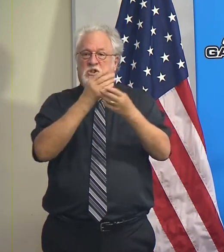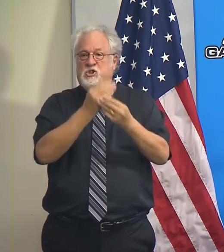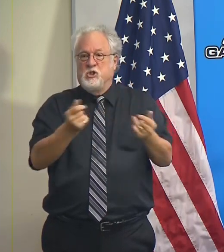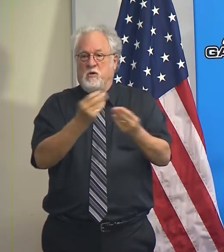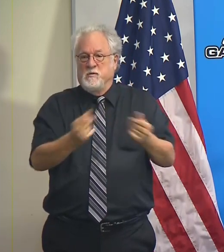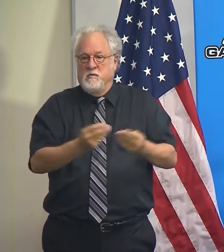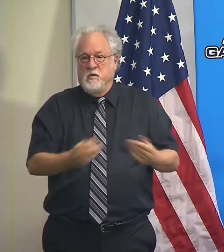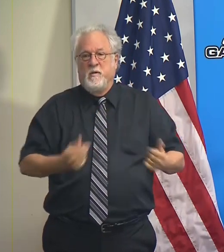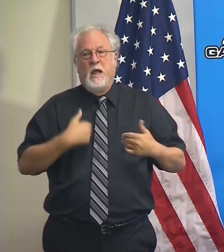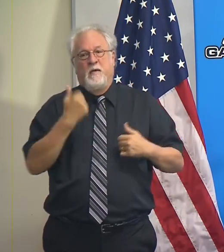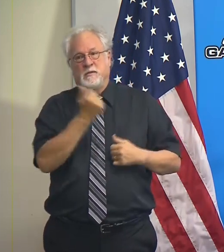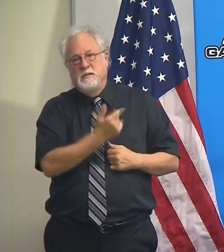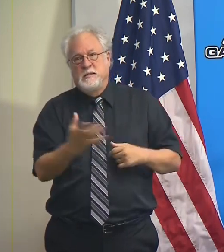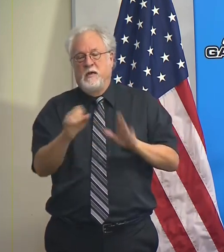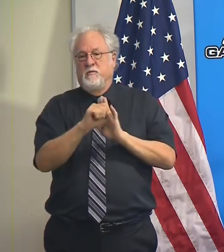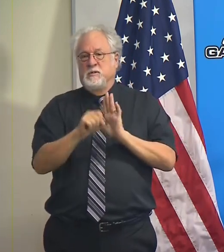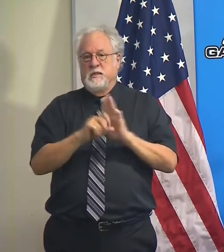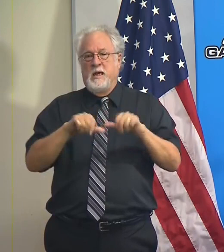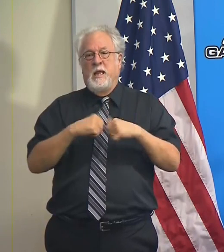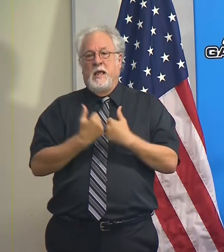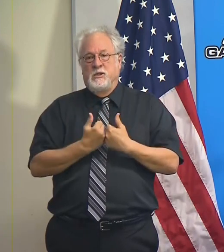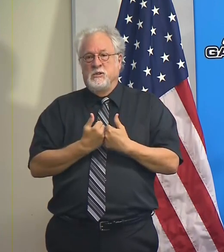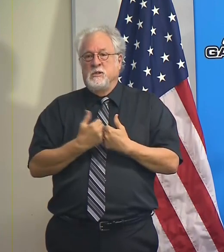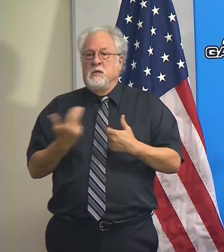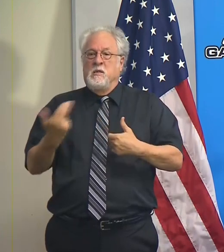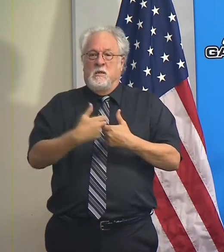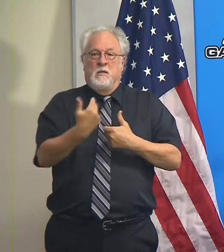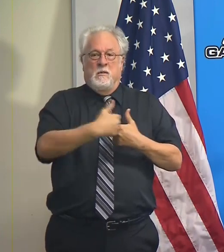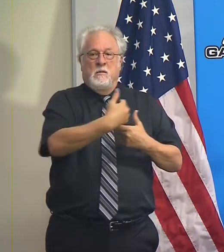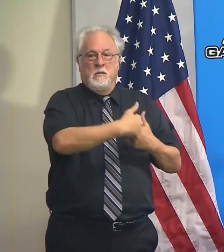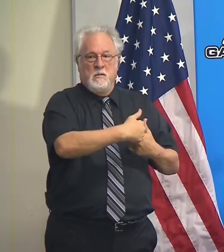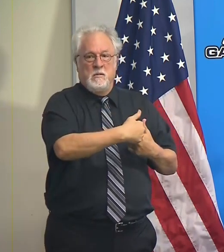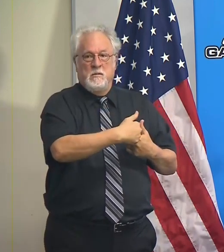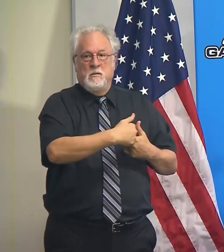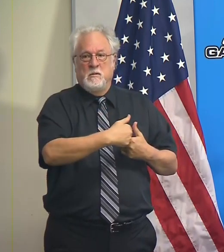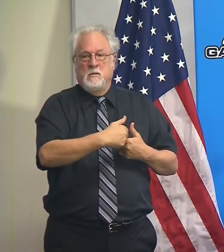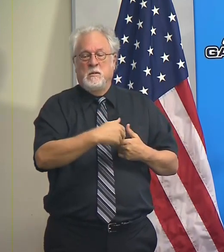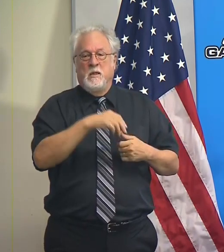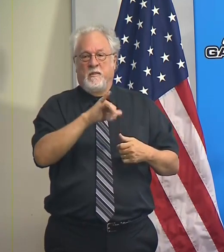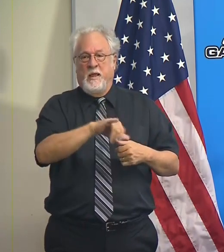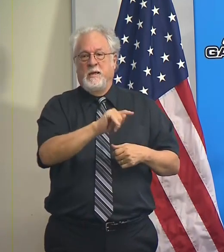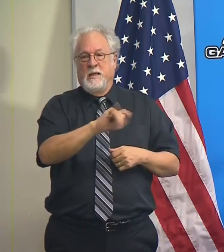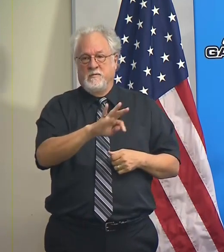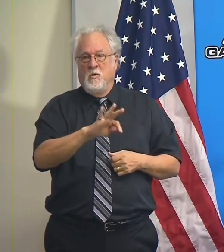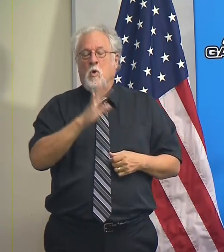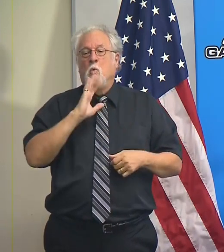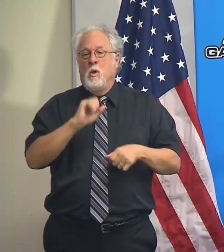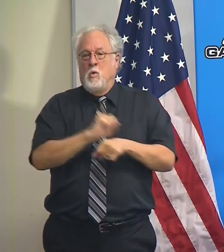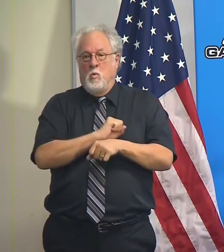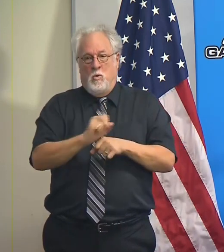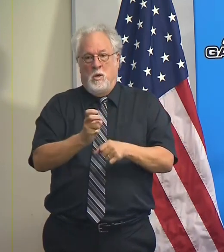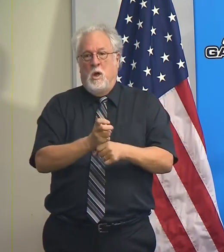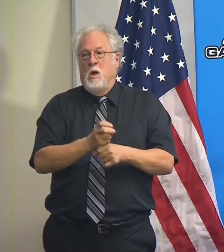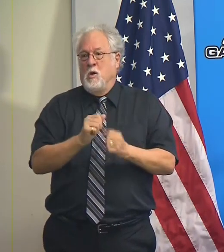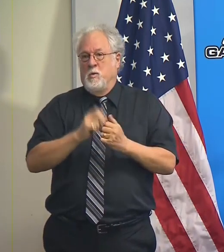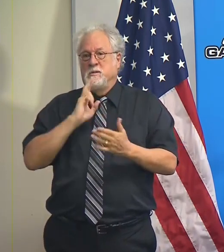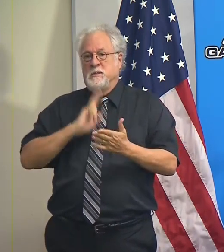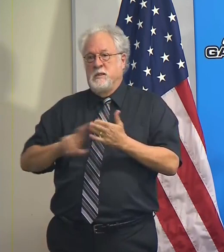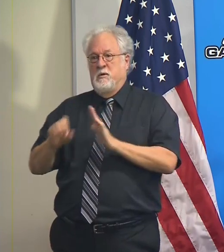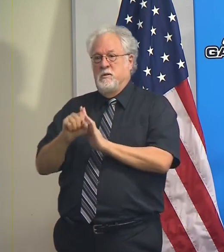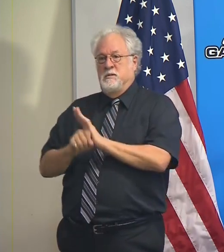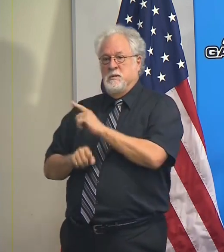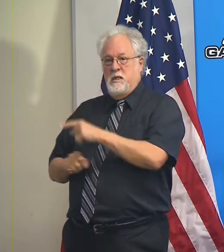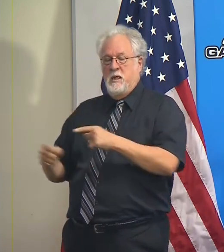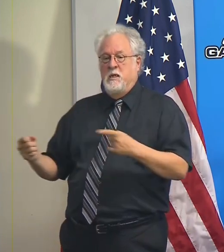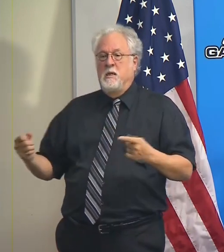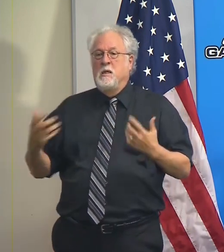you, we have multiple state agencies who are going to be participating in the task force, and we're going to work that issue hard with the Secretary of State so